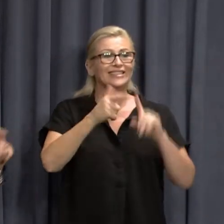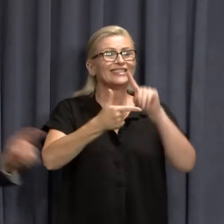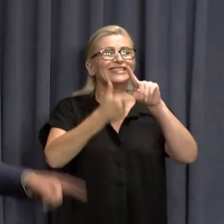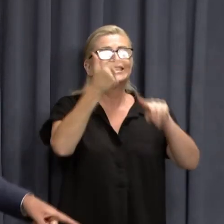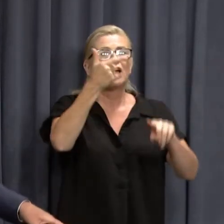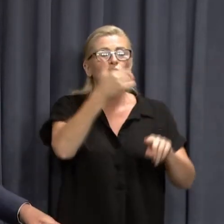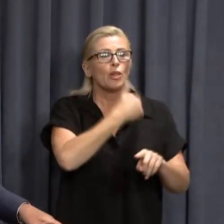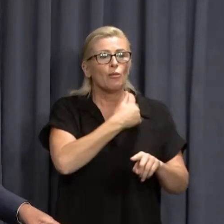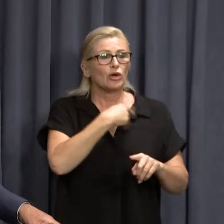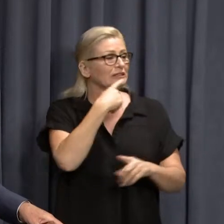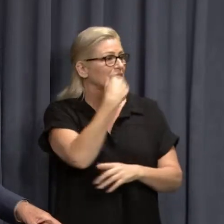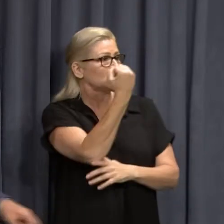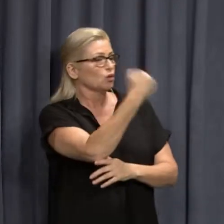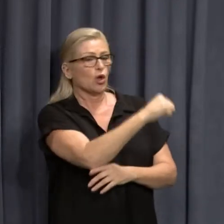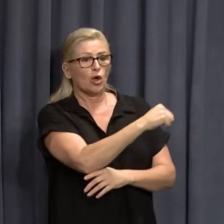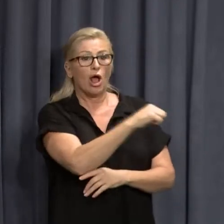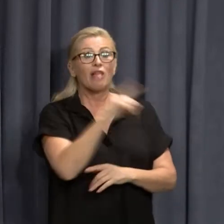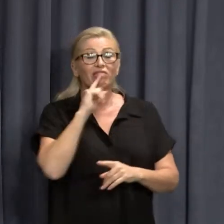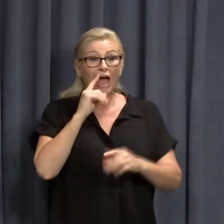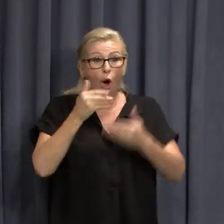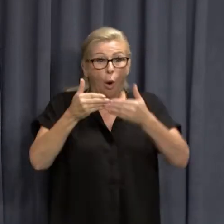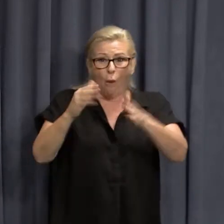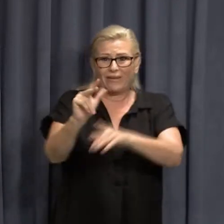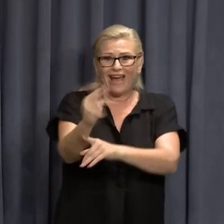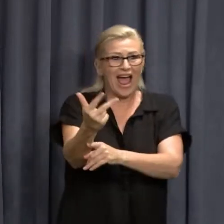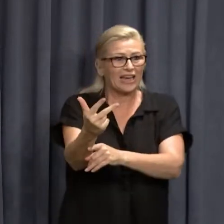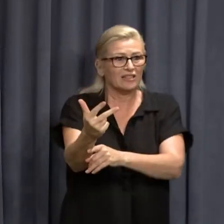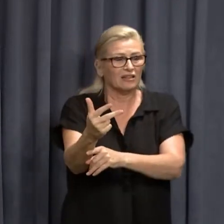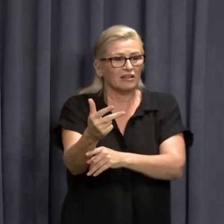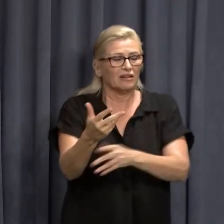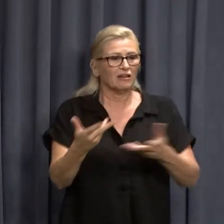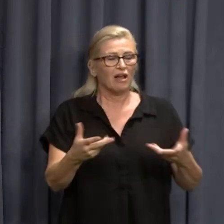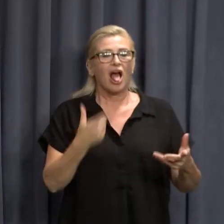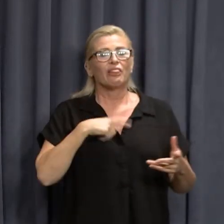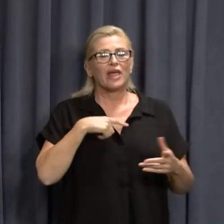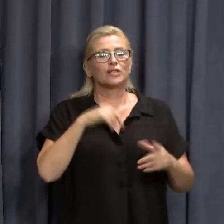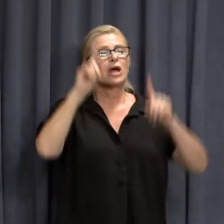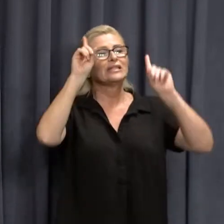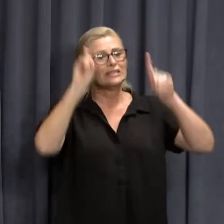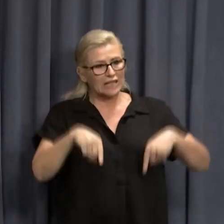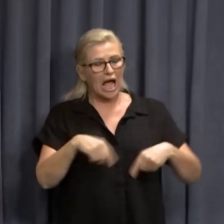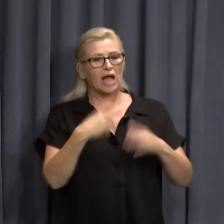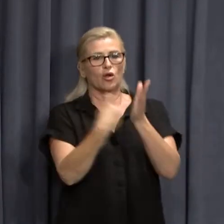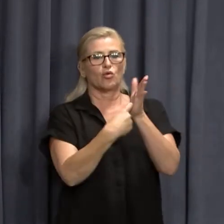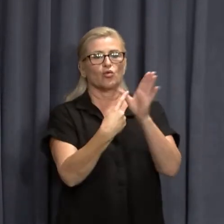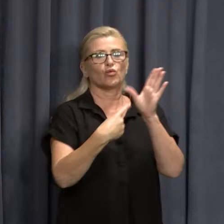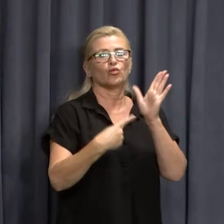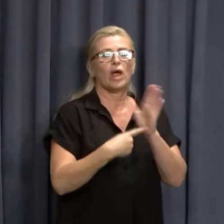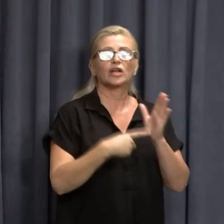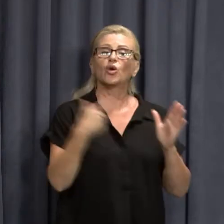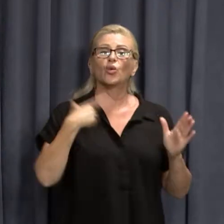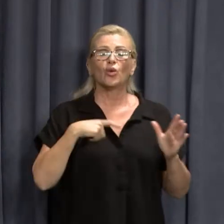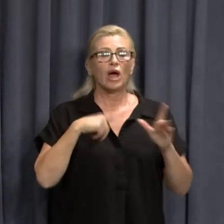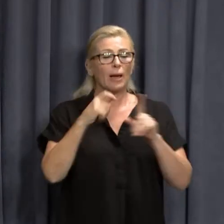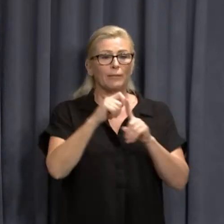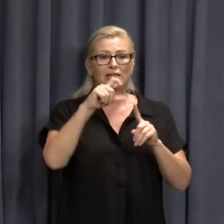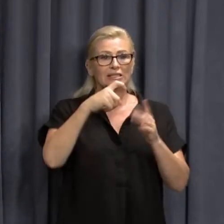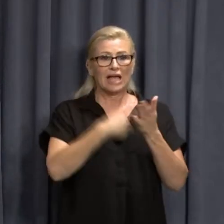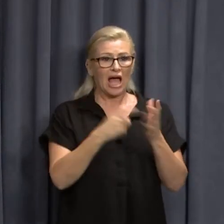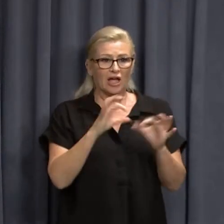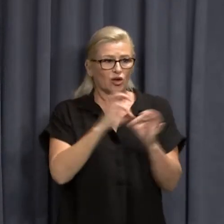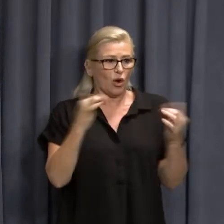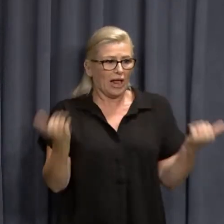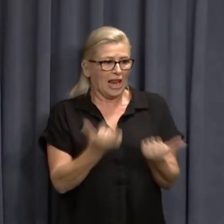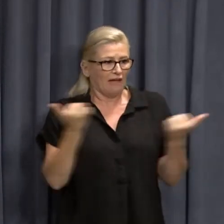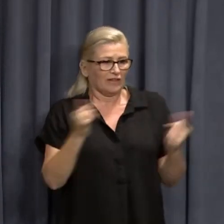away and the clinics weren't even opening till eight in the morning. So that's why the rapid antigen testing suddenly became necessary because the PCR clinics couldn't manage it.